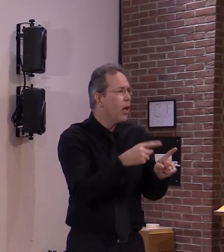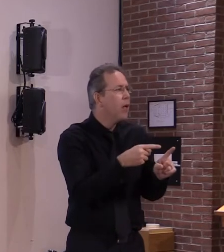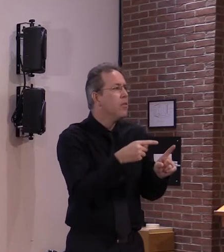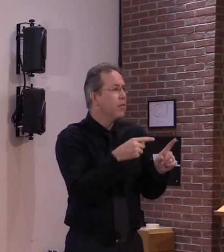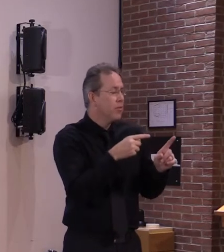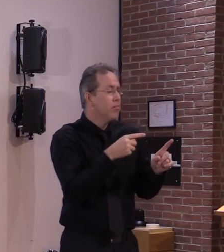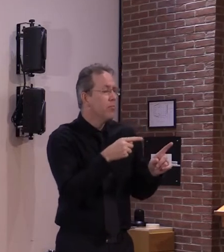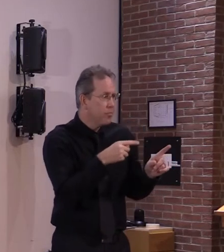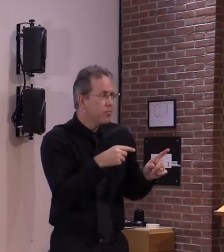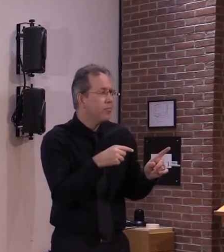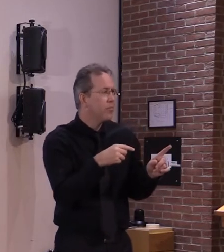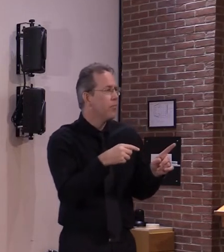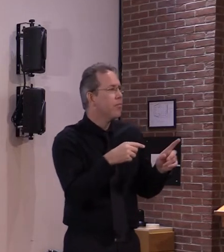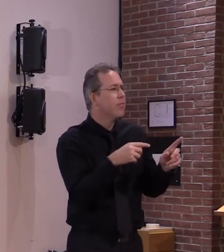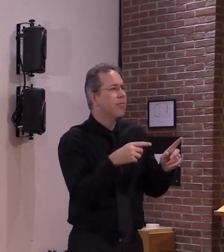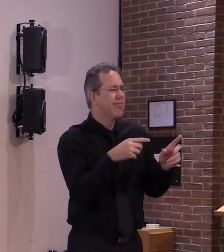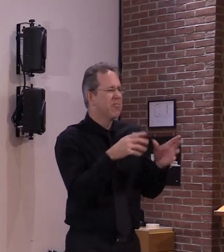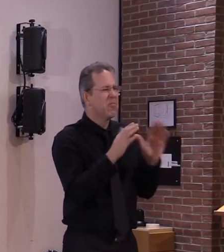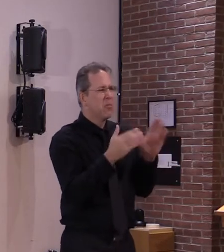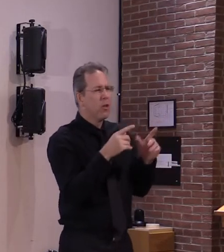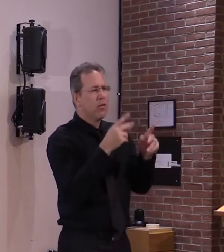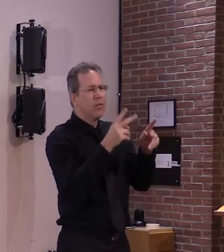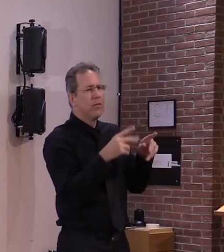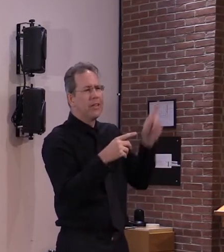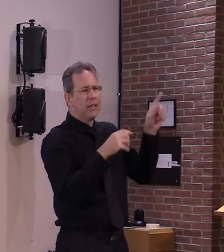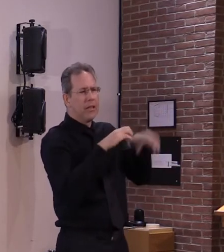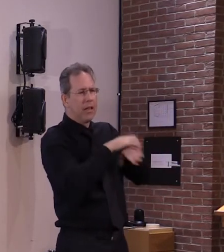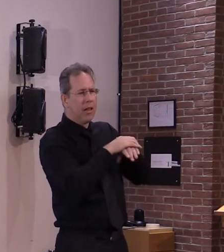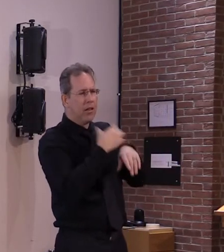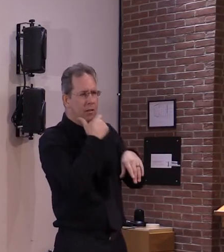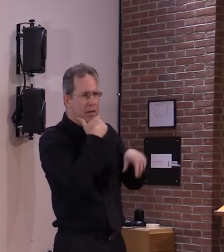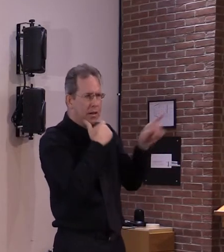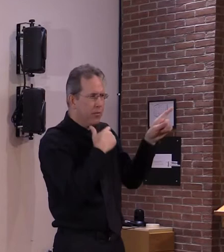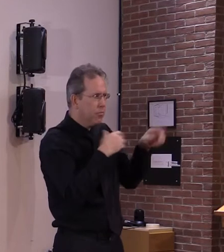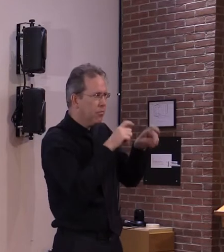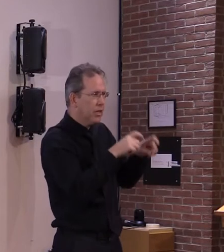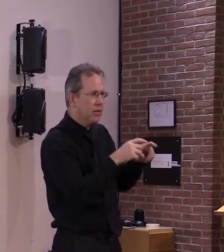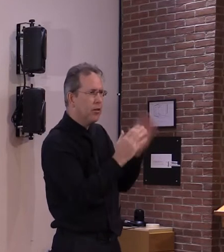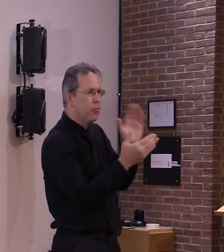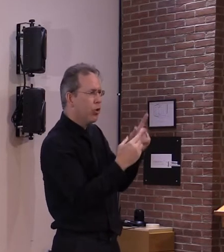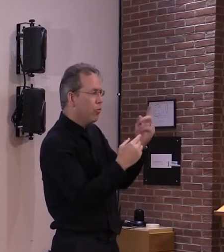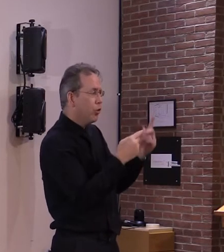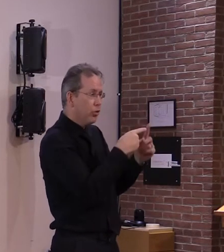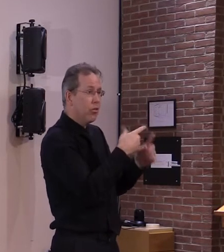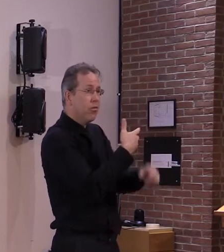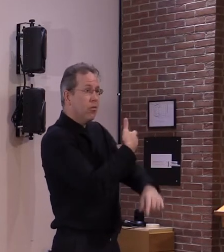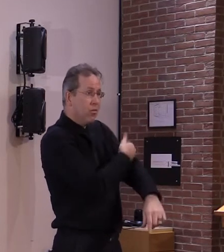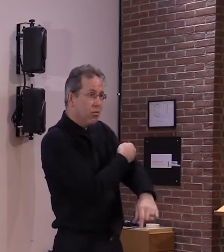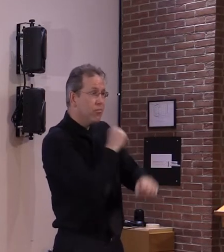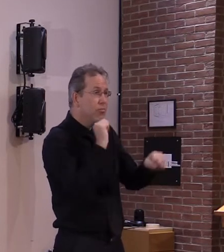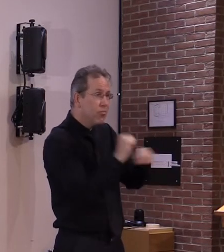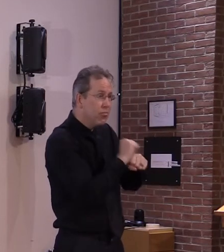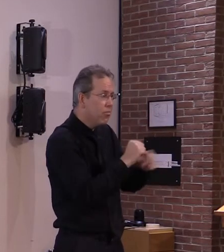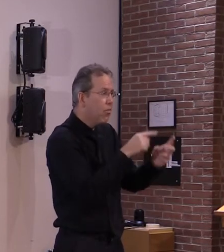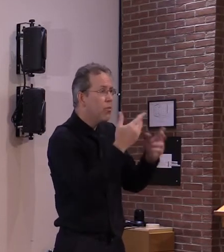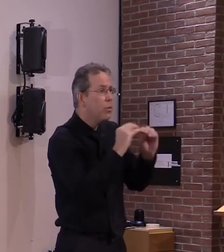so i think those are the two things that i hear the most about yet another question